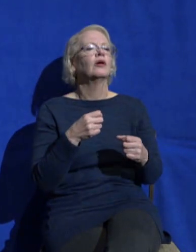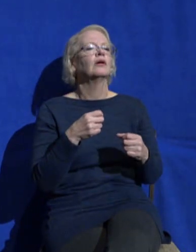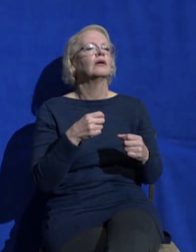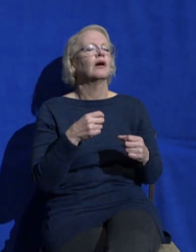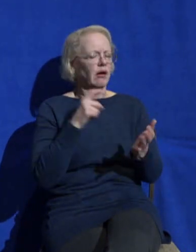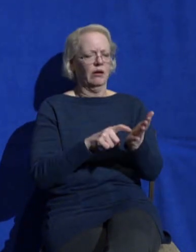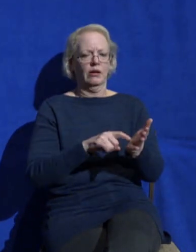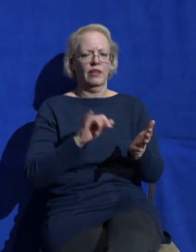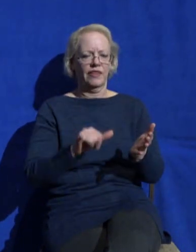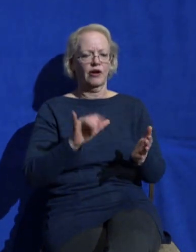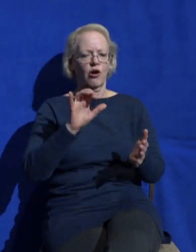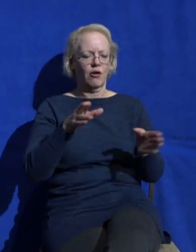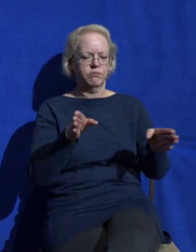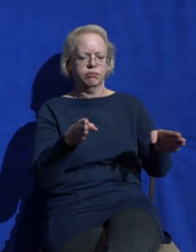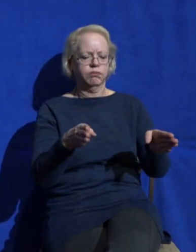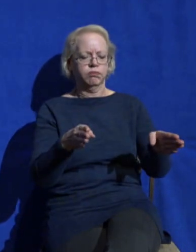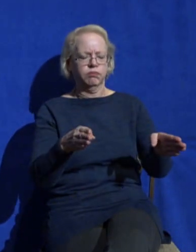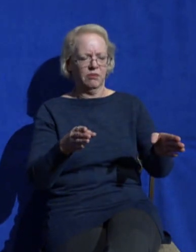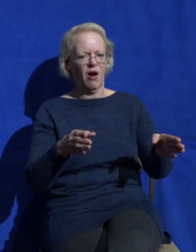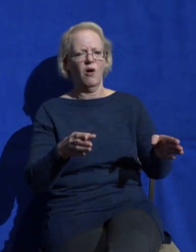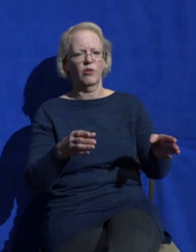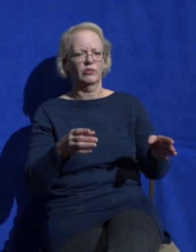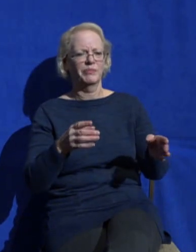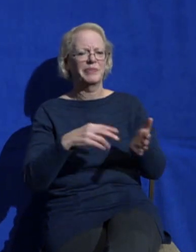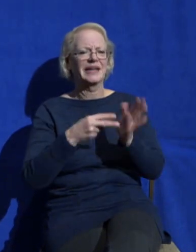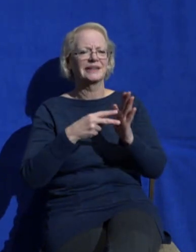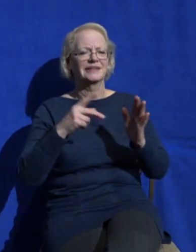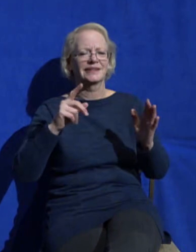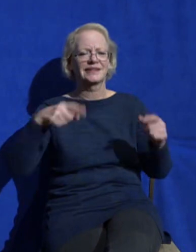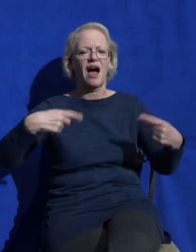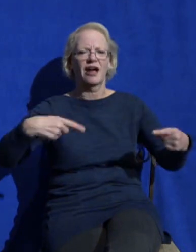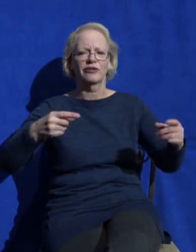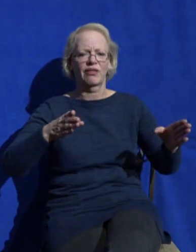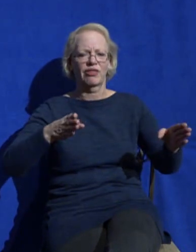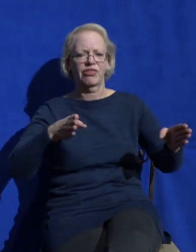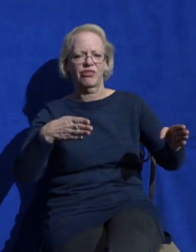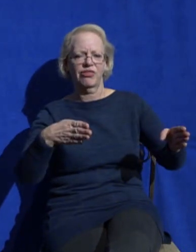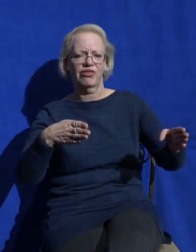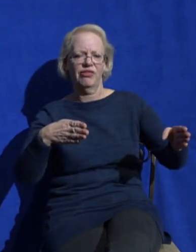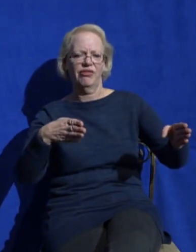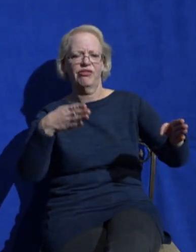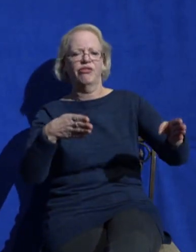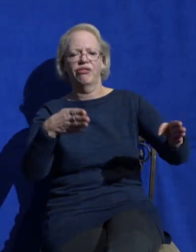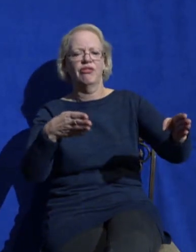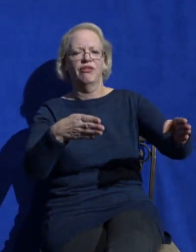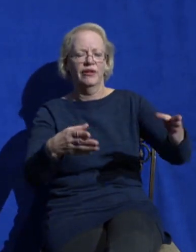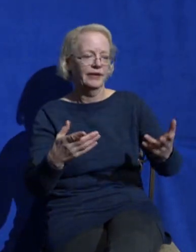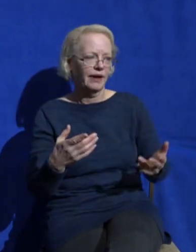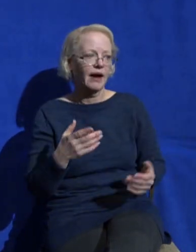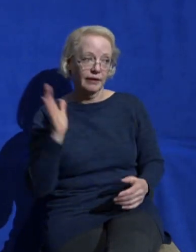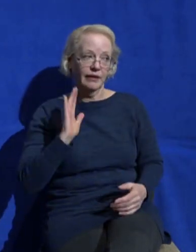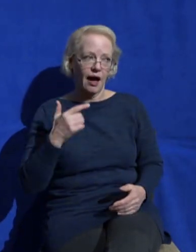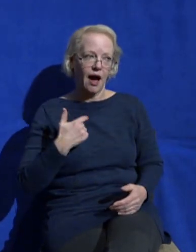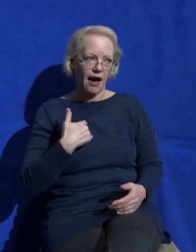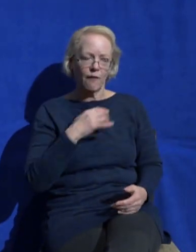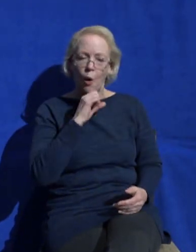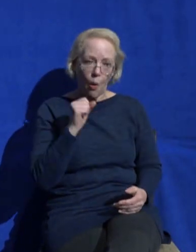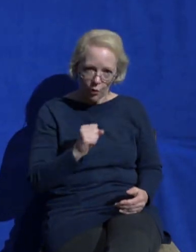some beat up cars you know what I mean I I'm a college student I don't got time or money to go get this fixed and